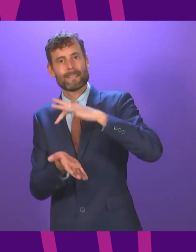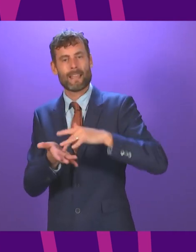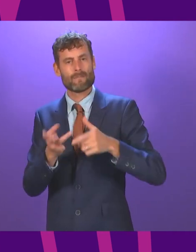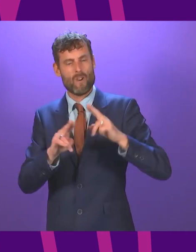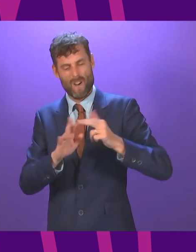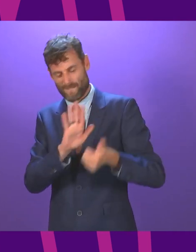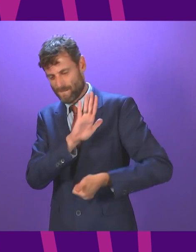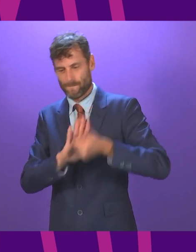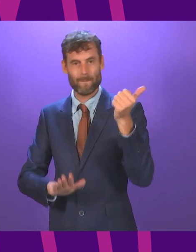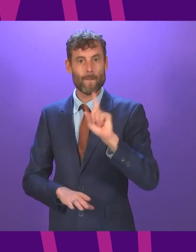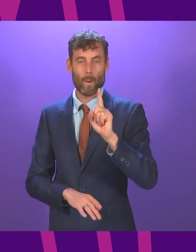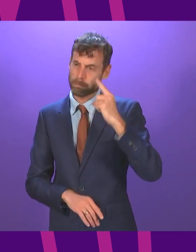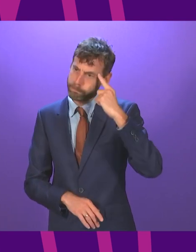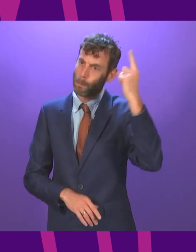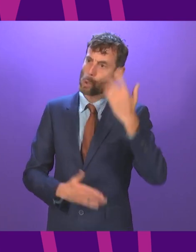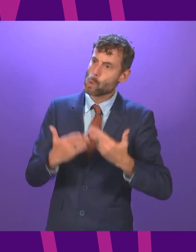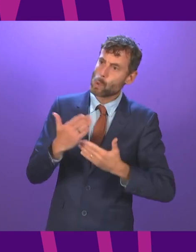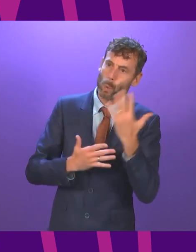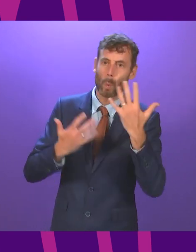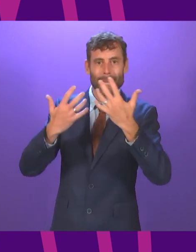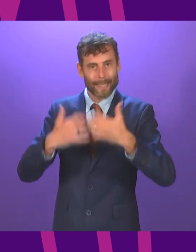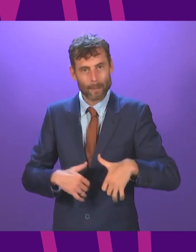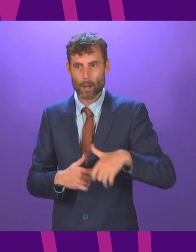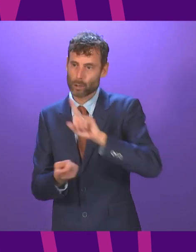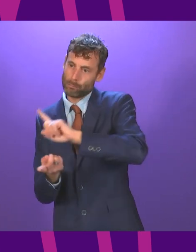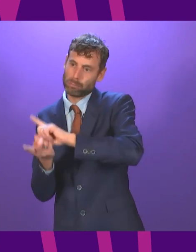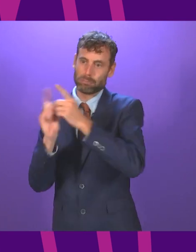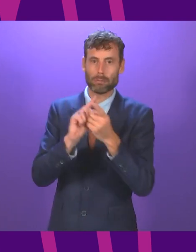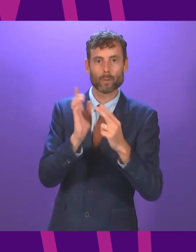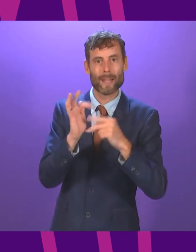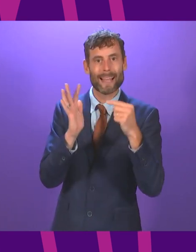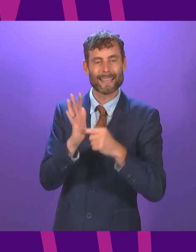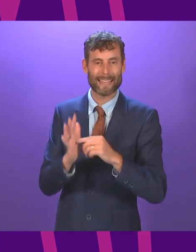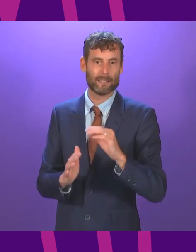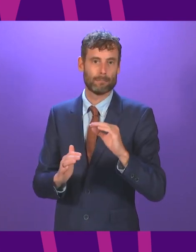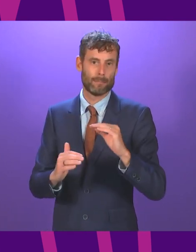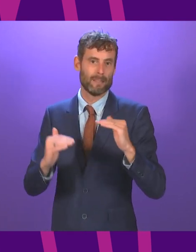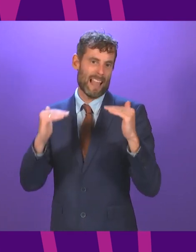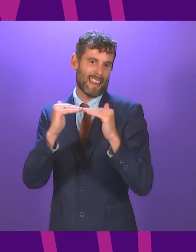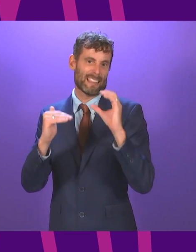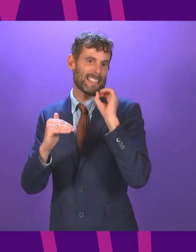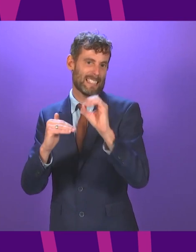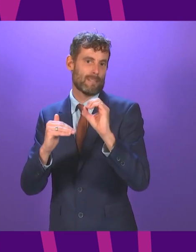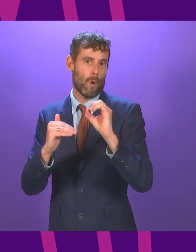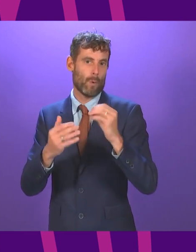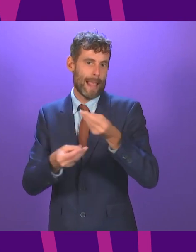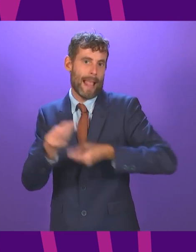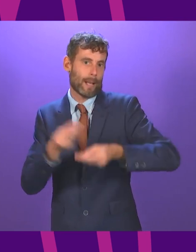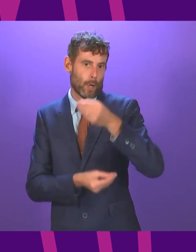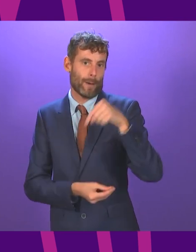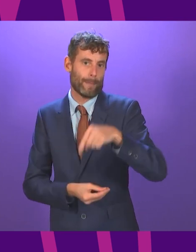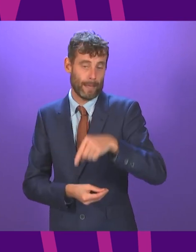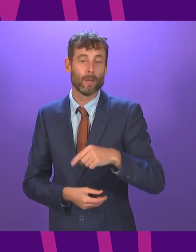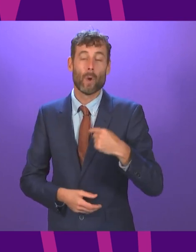for the development of new technologies and the transition to a net-zero economy. The scope, timing and design of the fund will be developed in